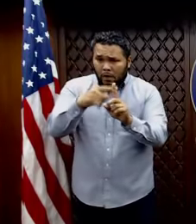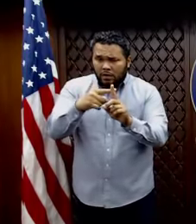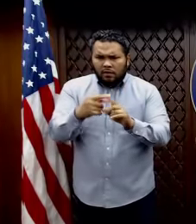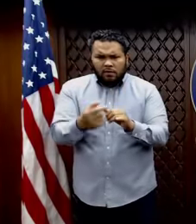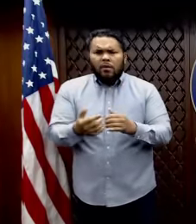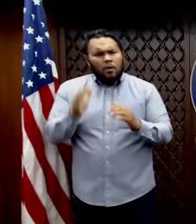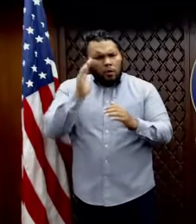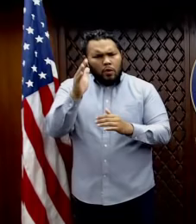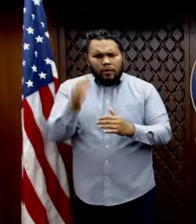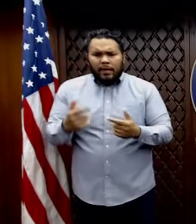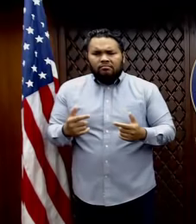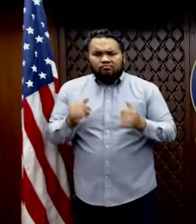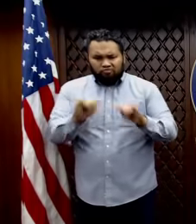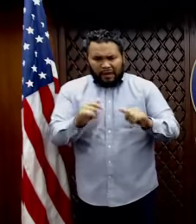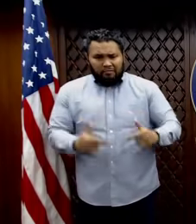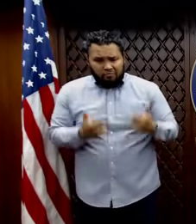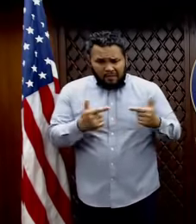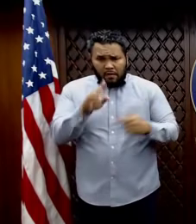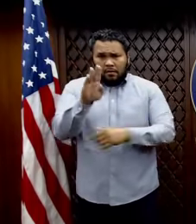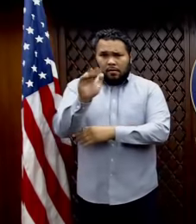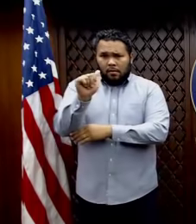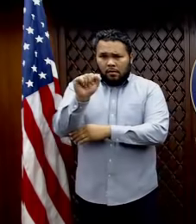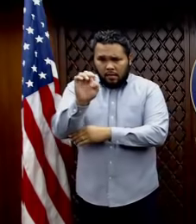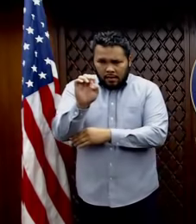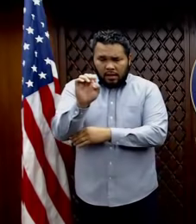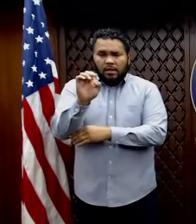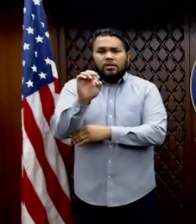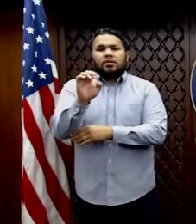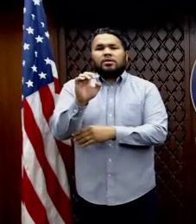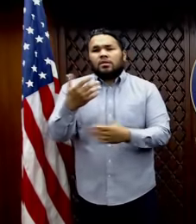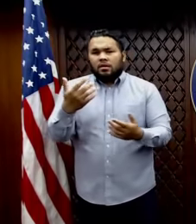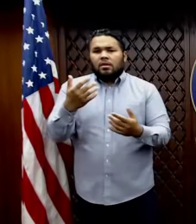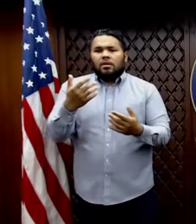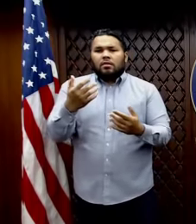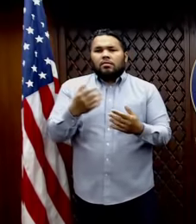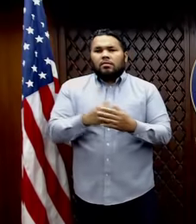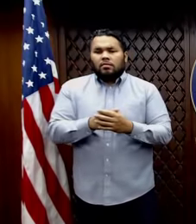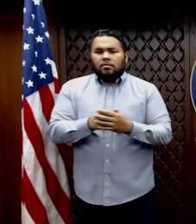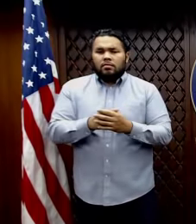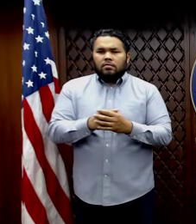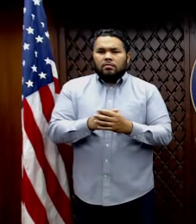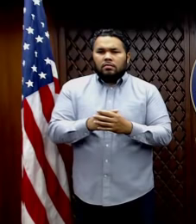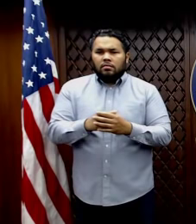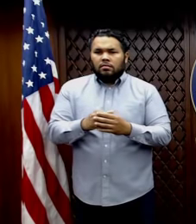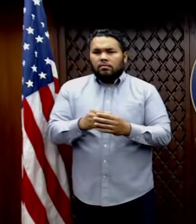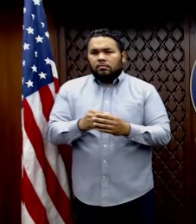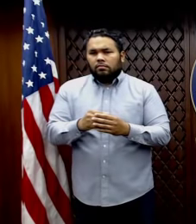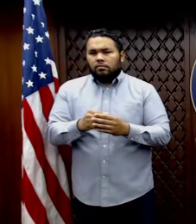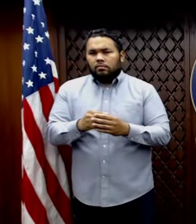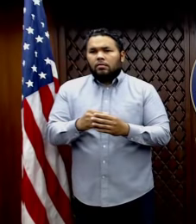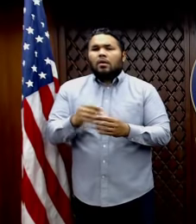steps are being taken to ensure that those who have tested positive do not come in contact with any base employees?